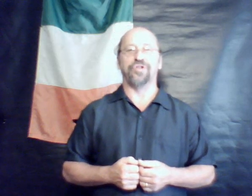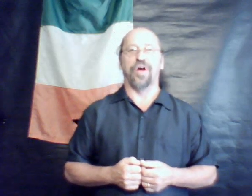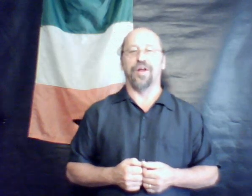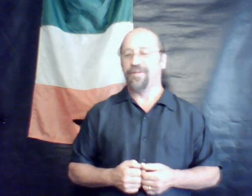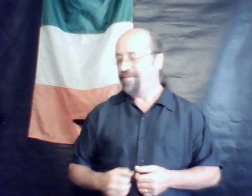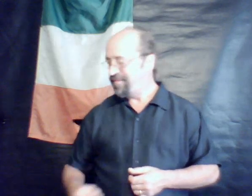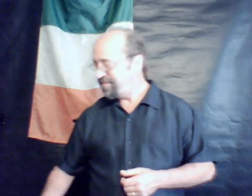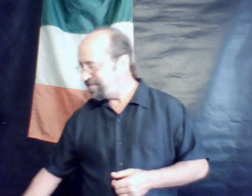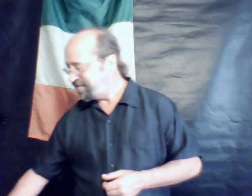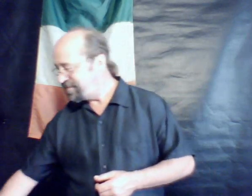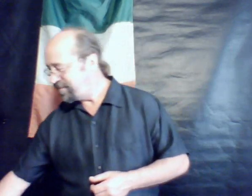Sean.